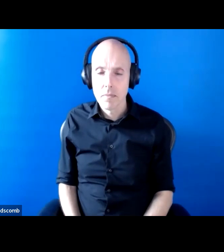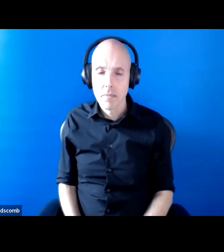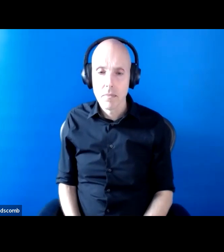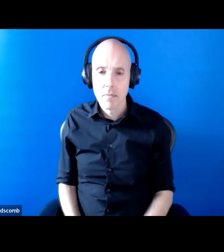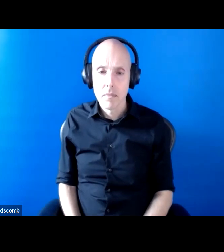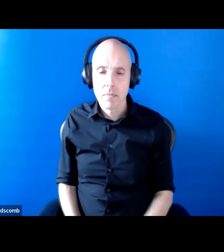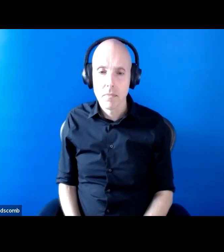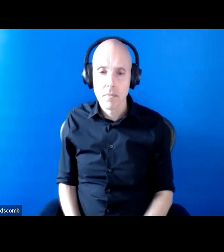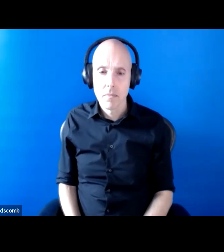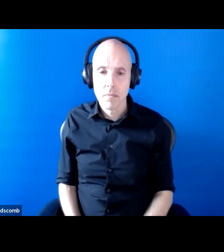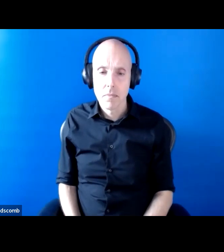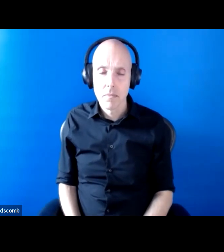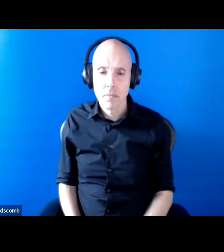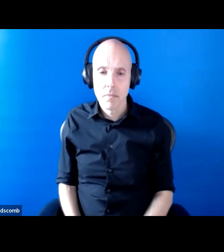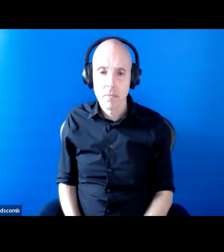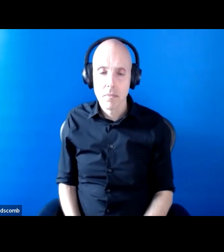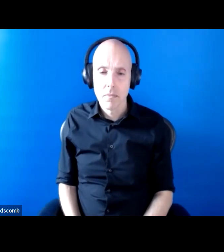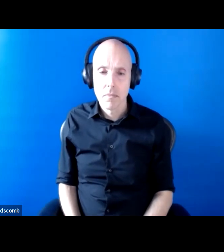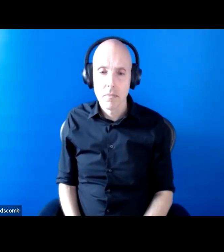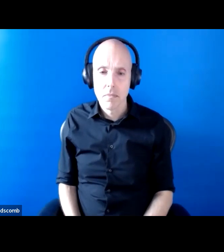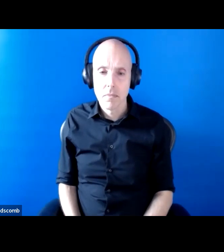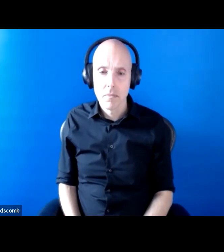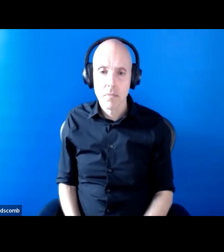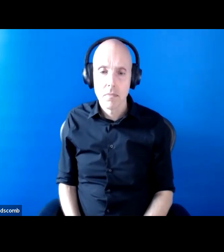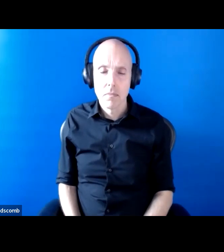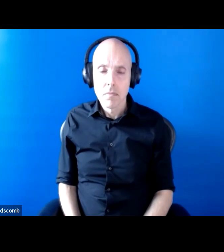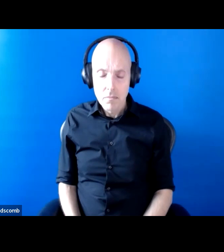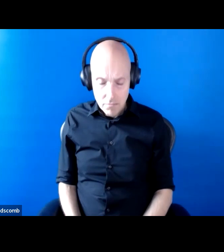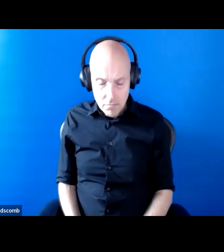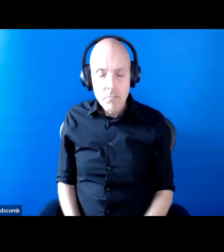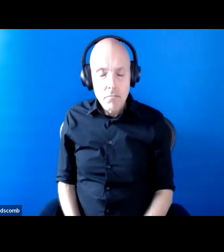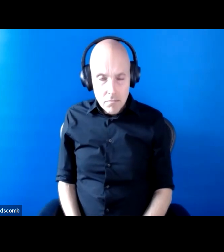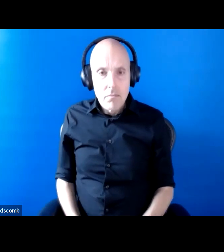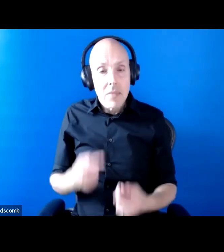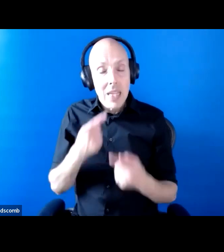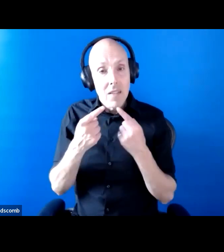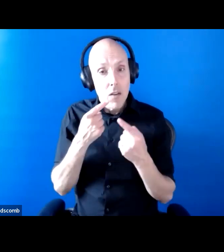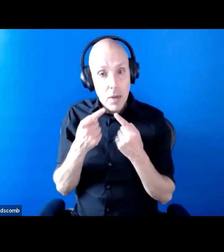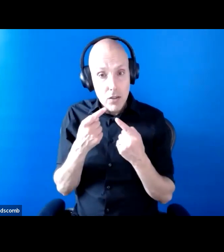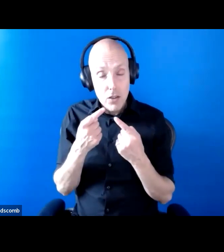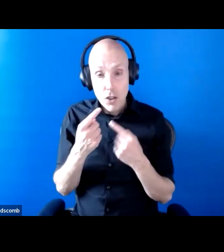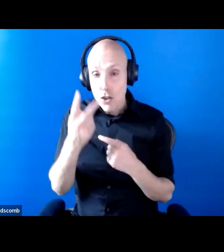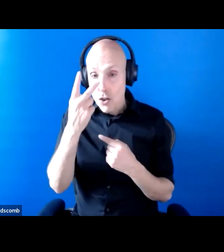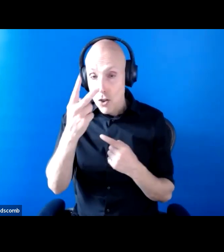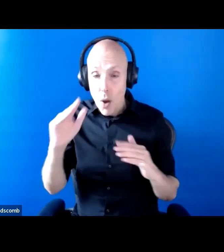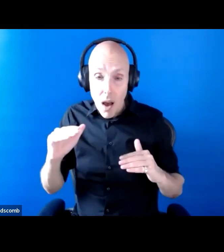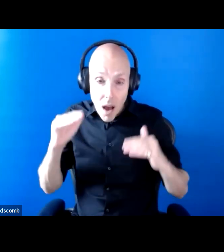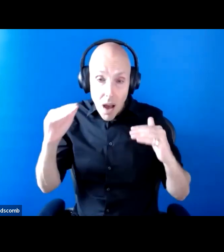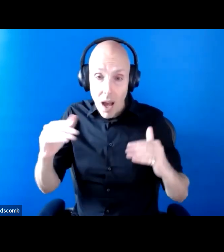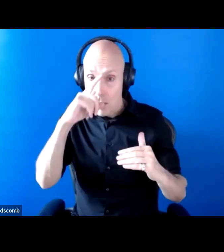We also, in terms of information, we've seen two high profile cases against the government, one for not